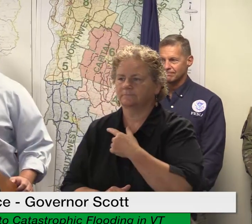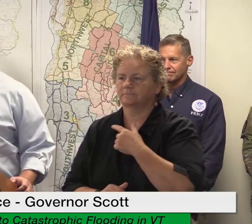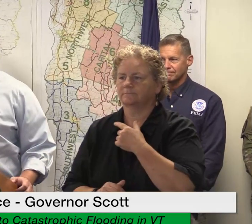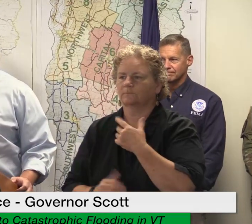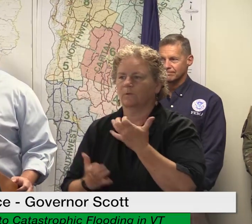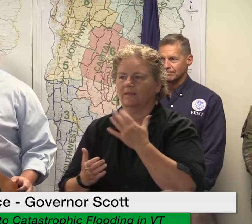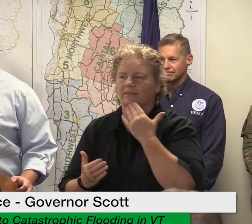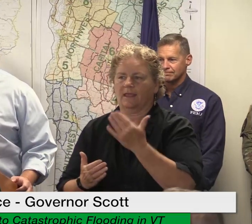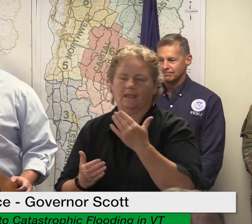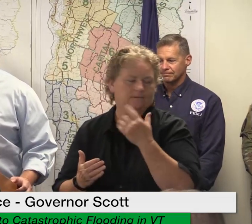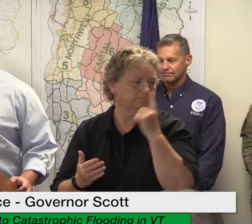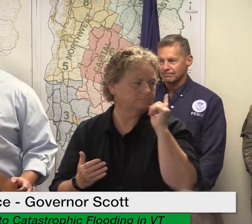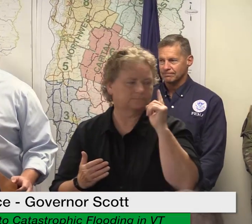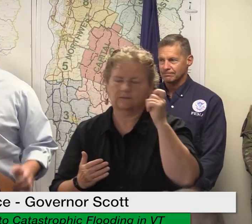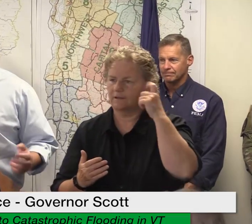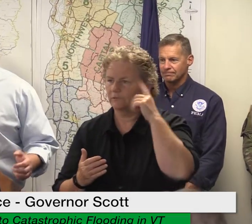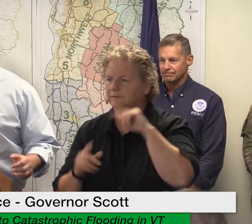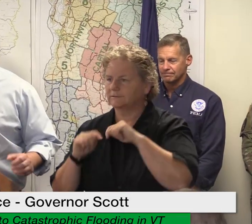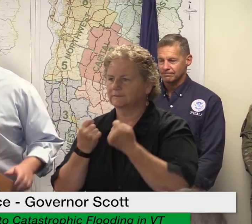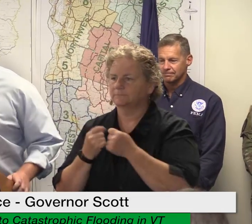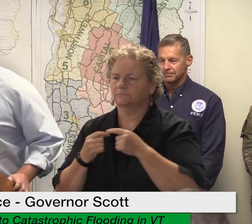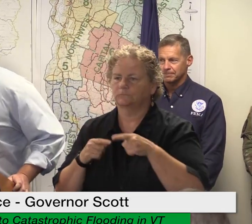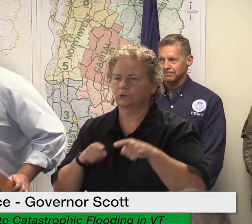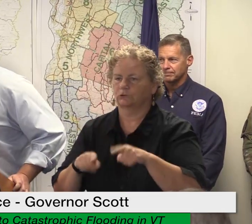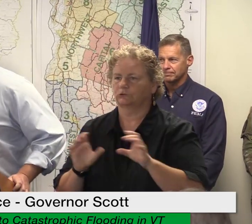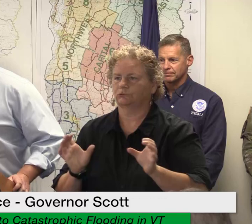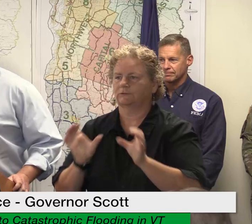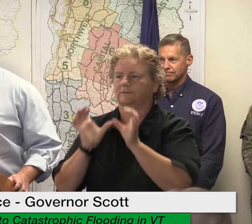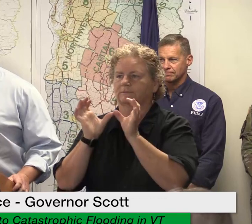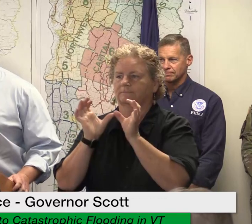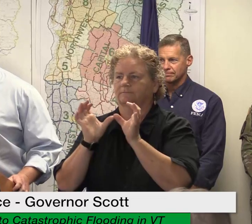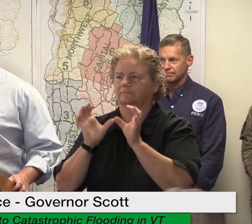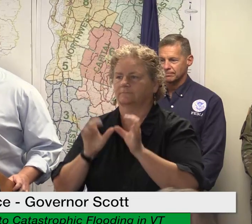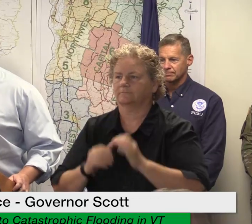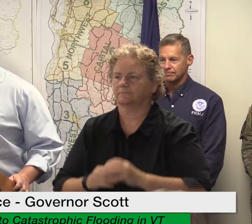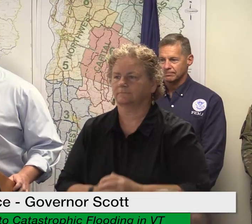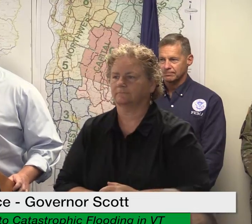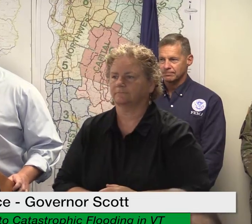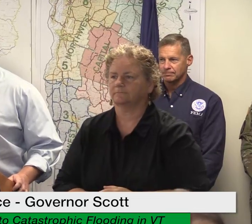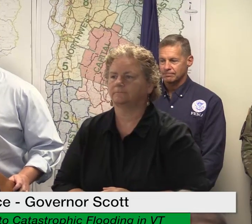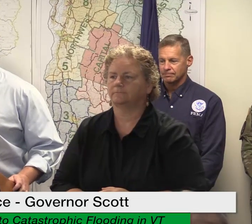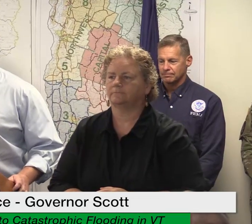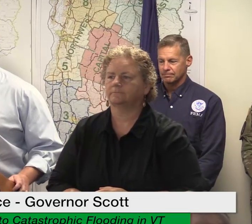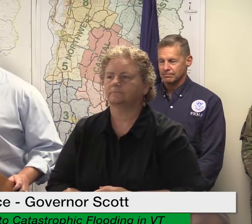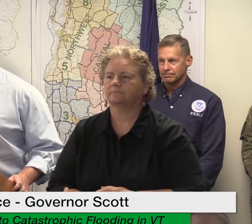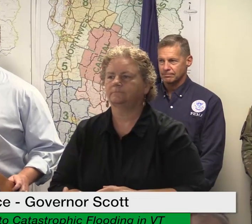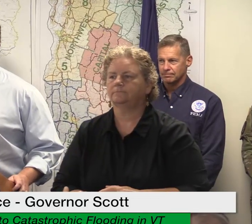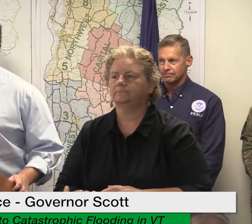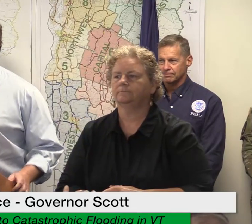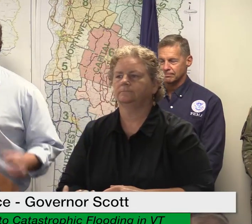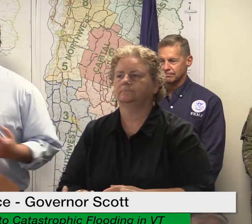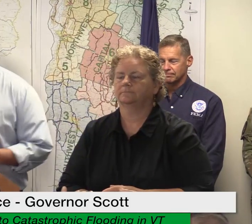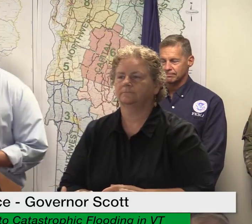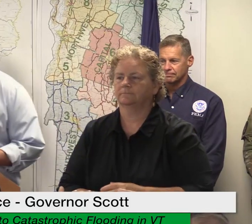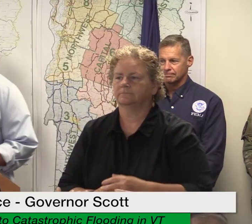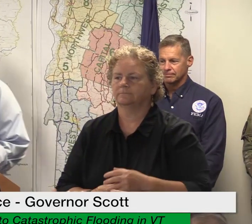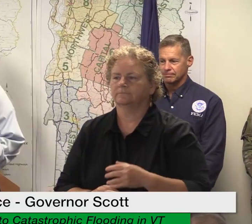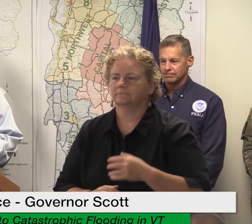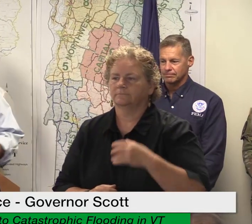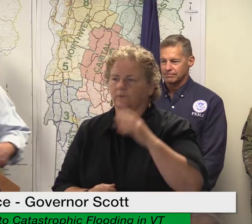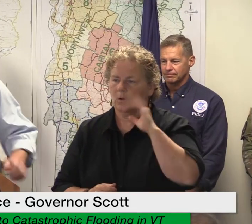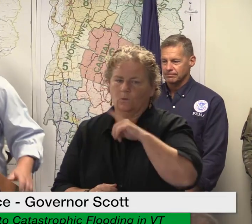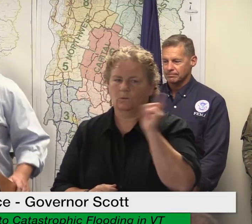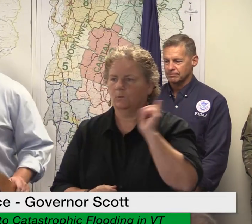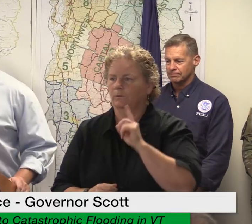leadership during this crisis i know firsthand that this is a team that can step up and get it up during a crisis and as a